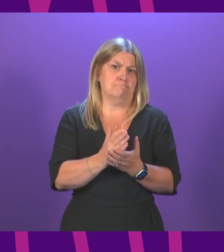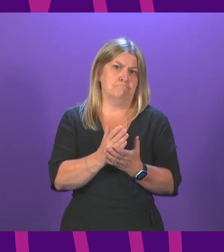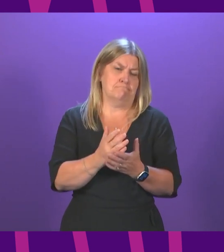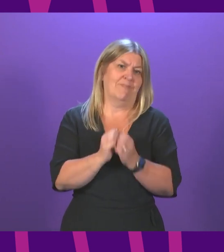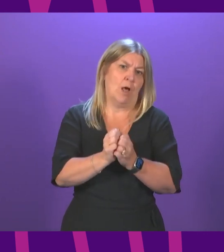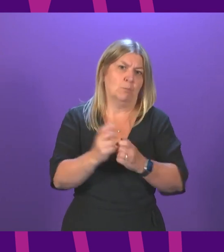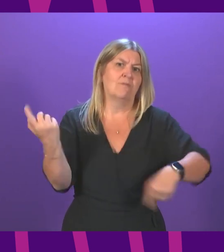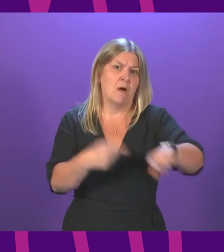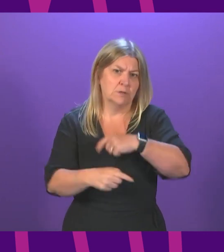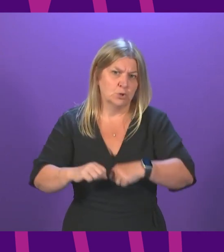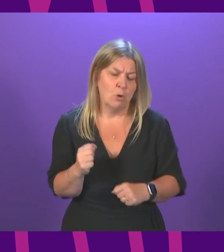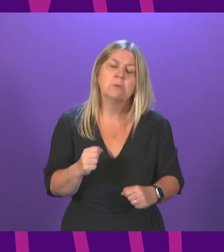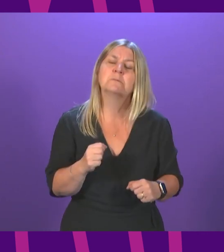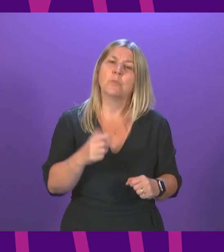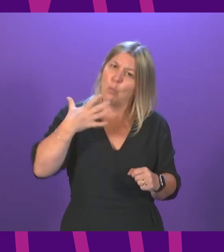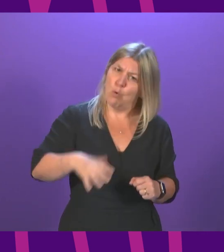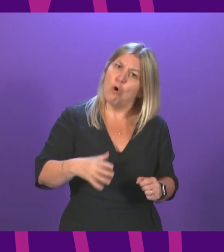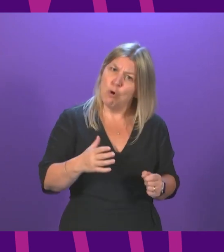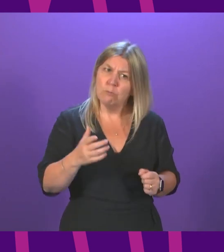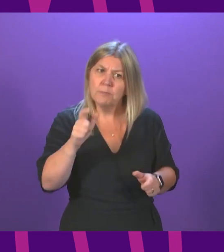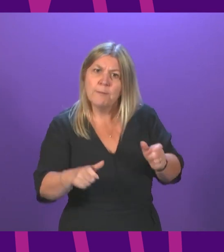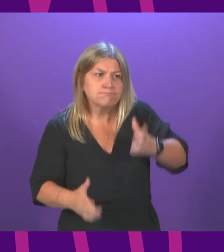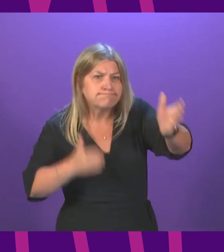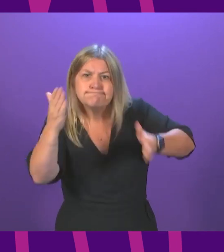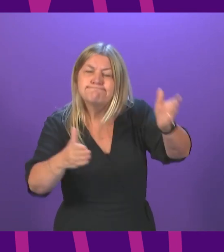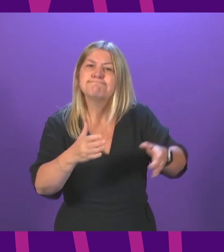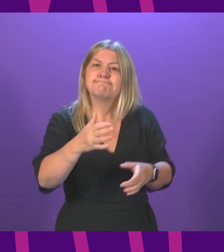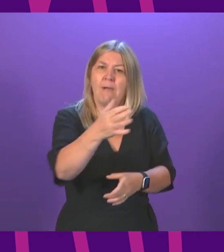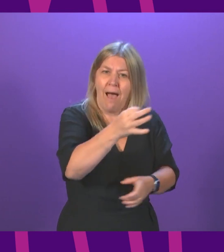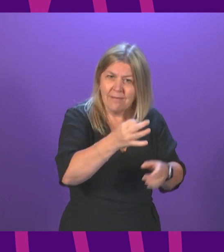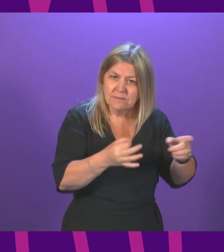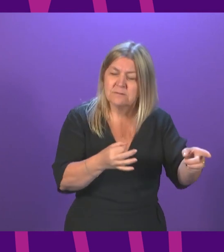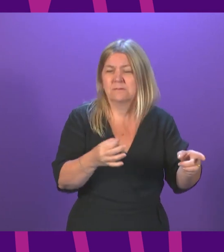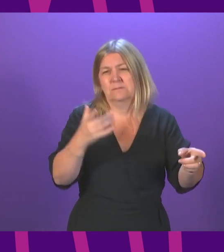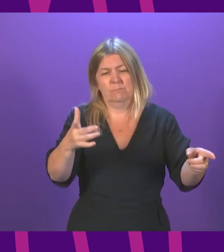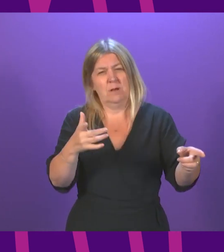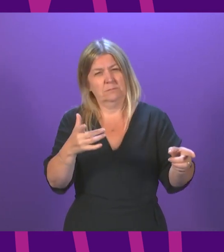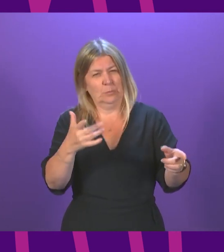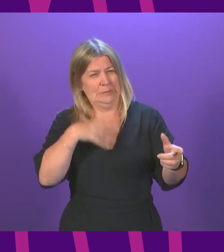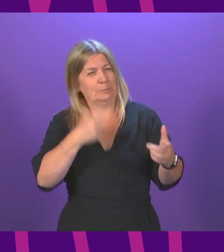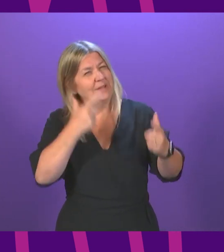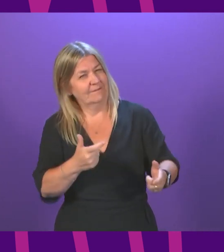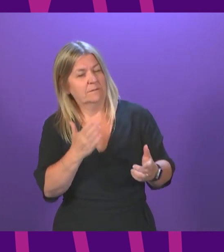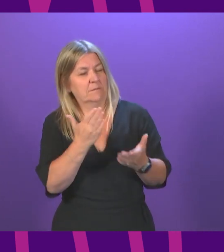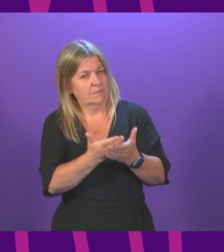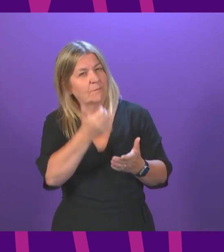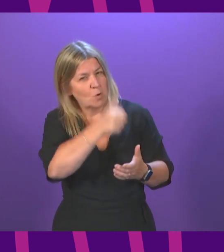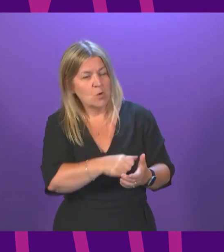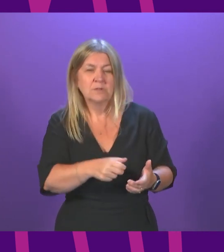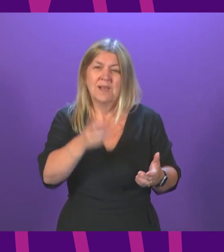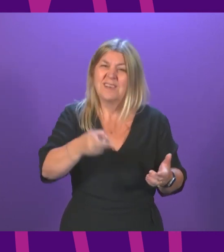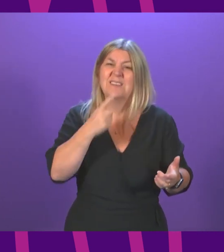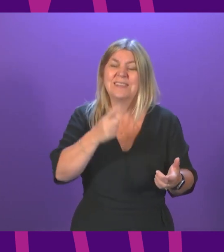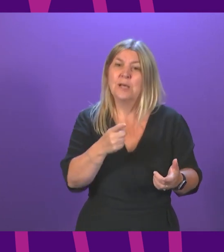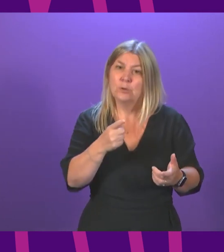But it is really important that it is safe. That is why we have given very strong advice. We reiterate that regularly, and I will do so again today, to anybody travelling to our